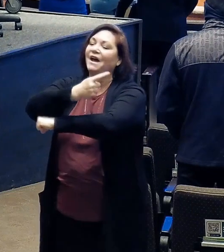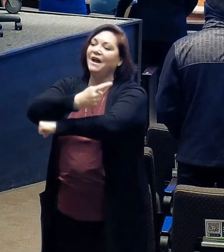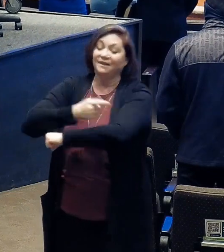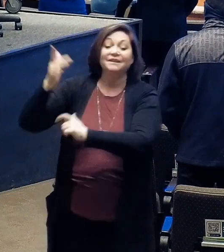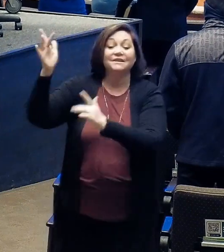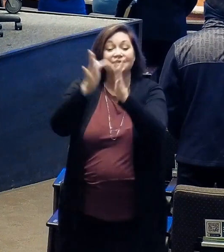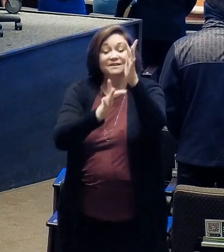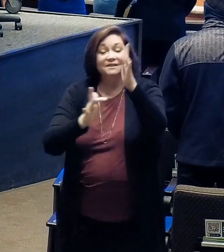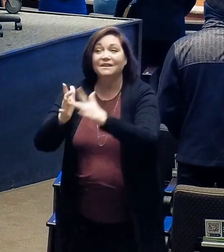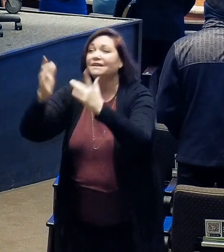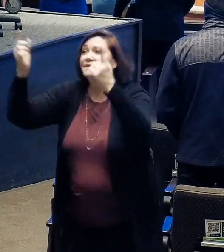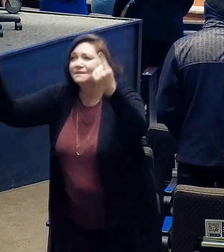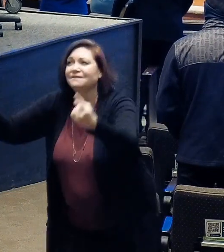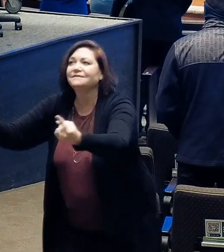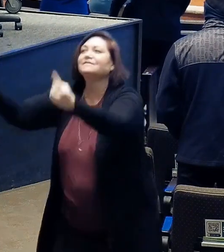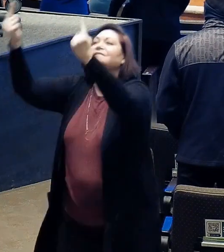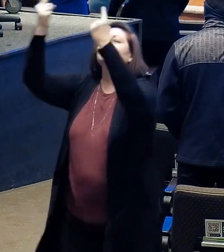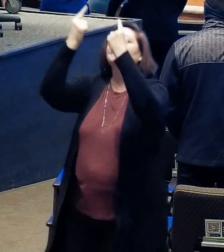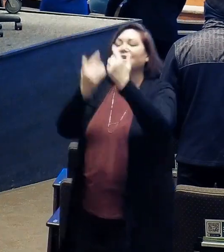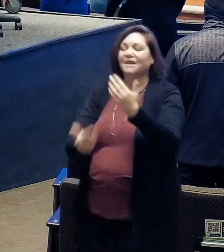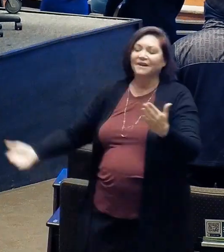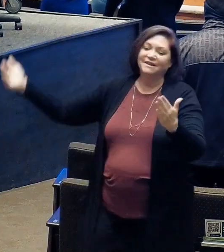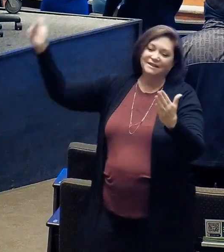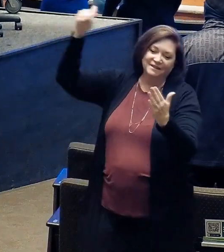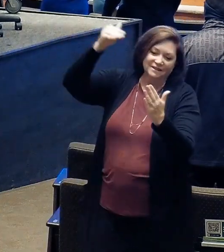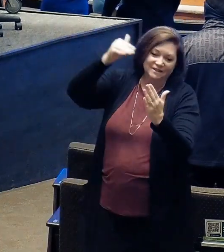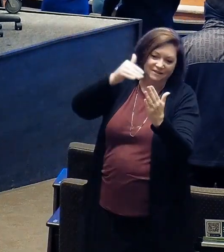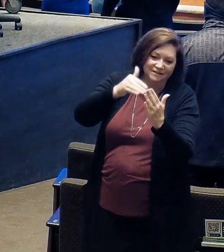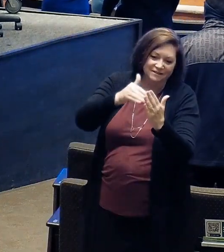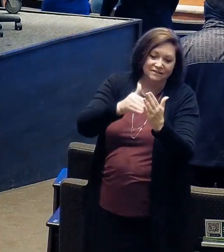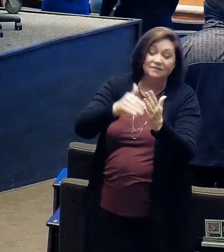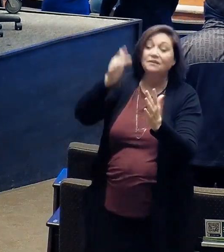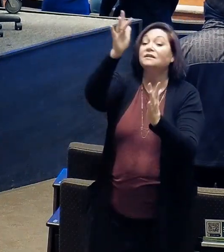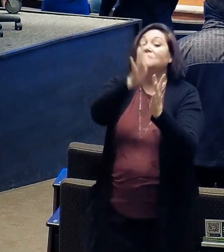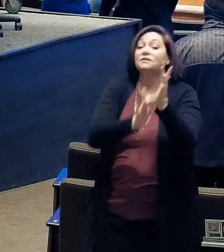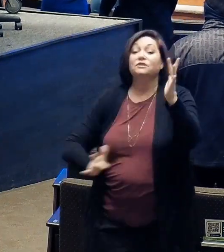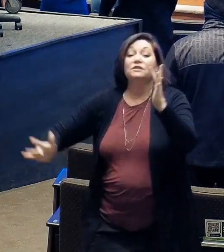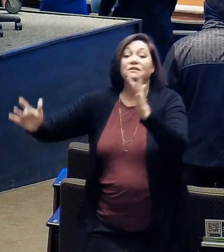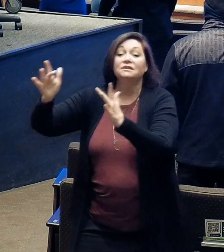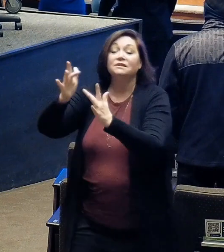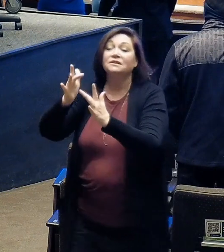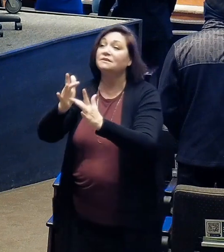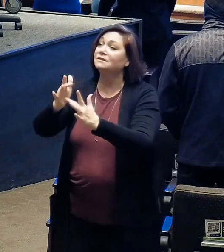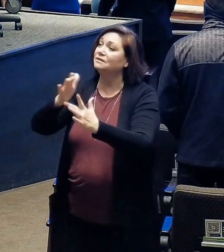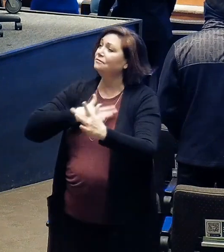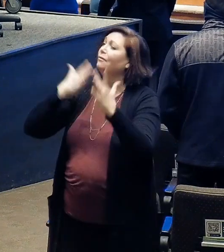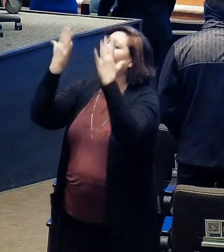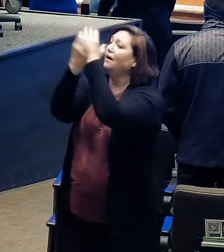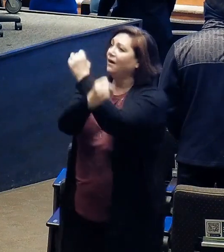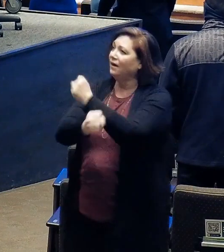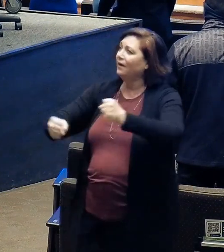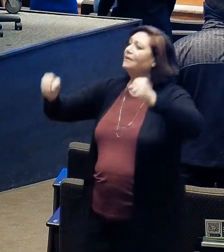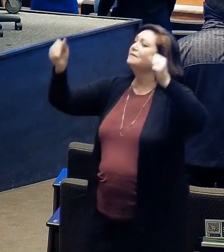one bringing, My Savior Jesus is mine.